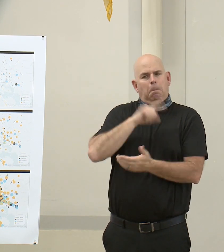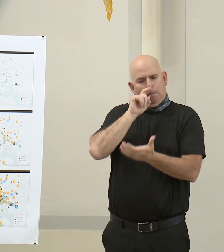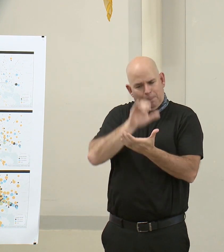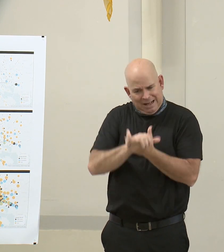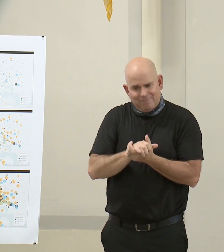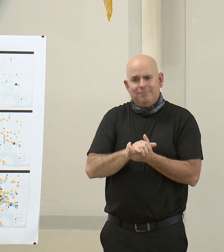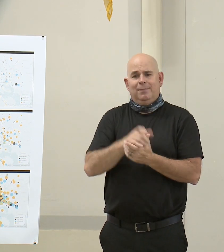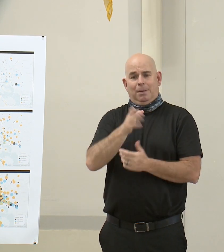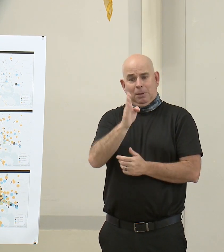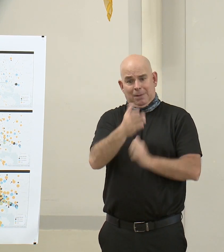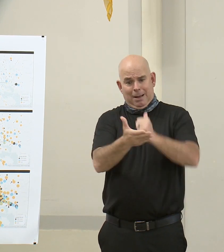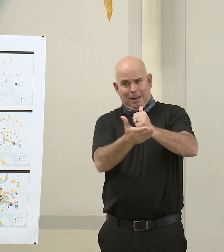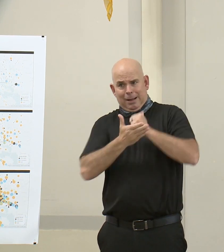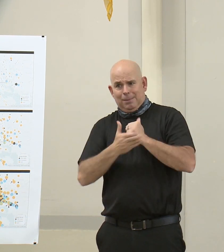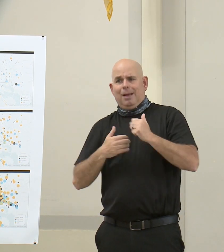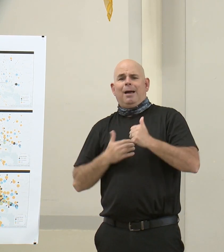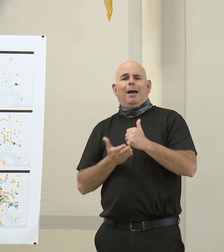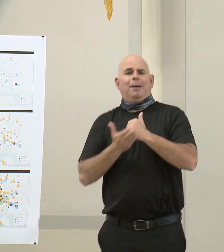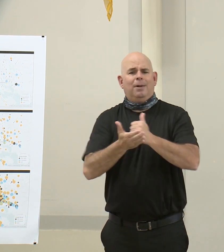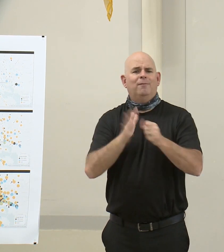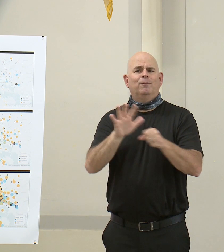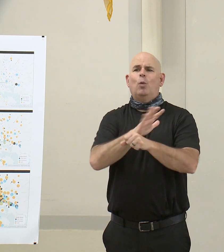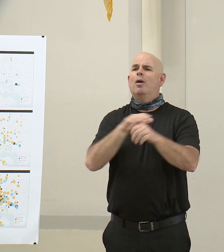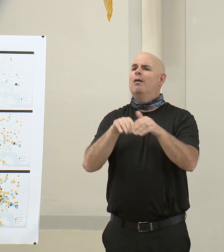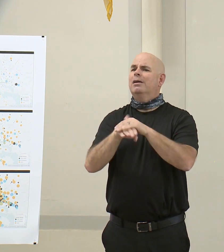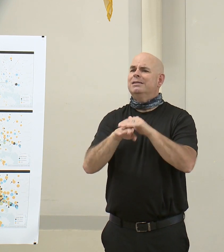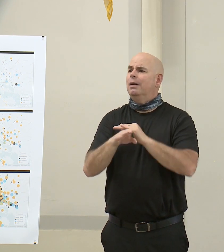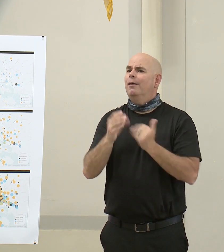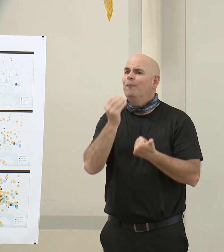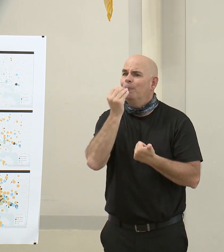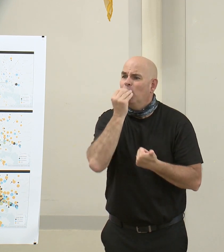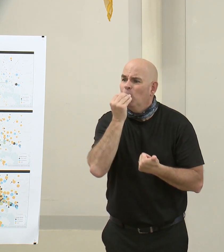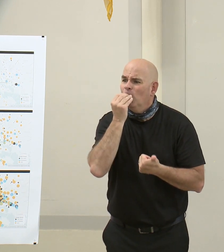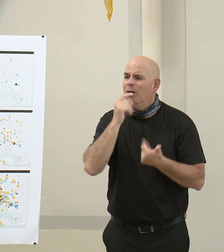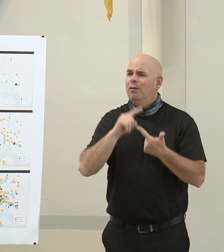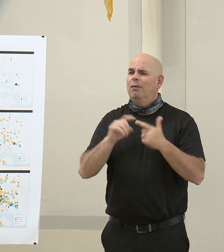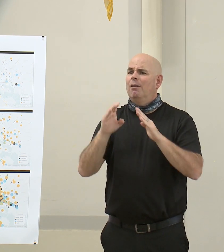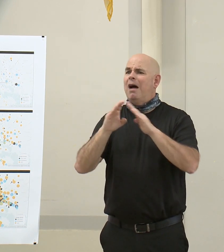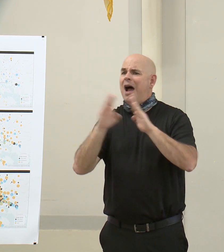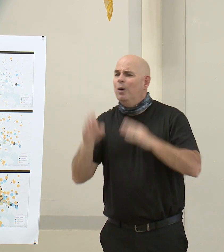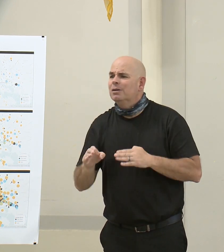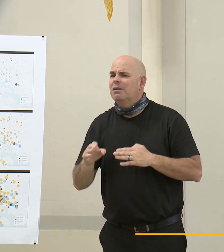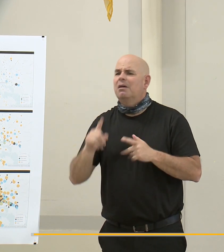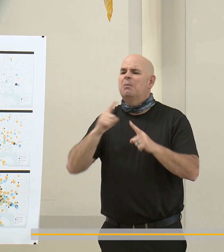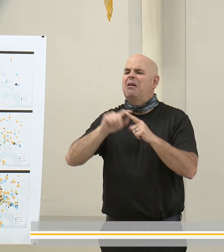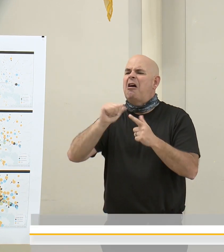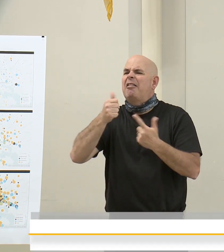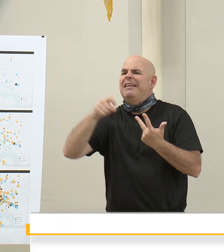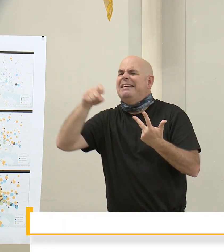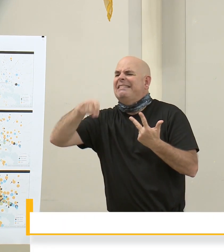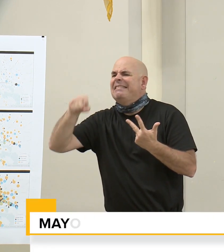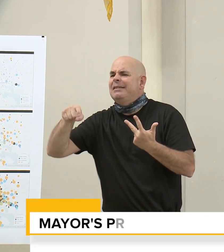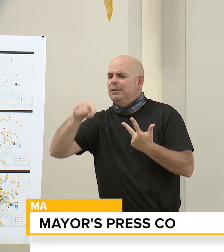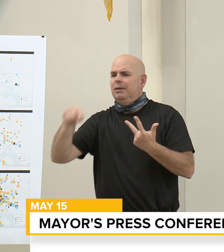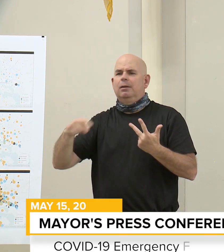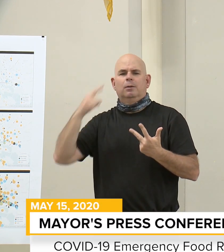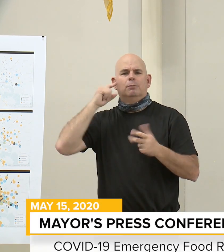access to necessities like food, shelter, and other resources to achieve their best futures.